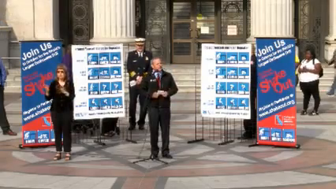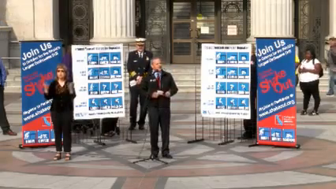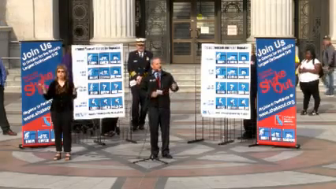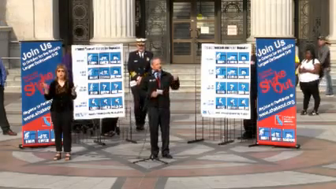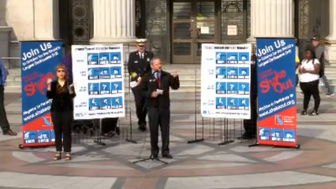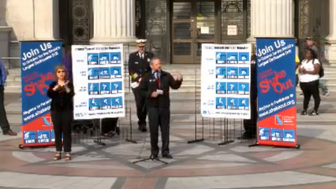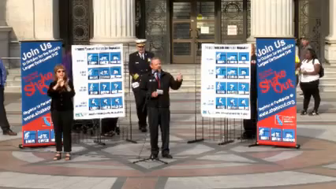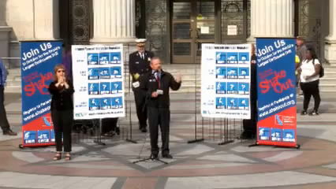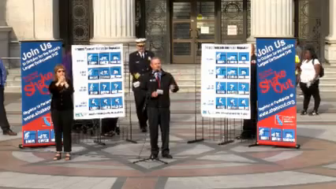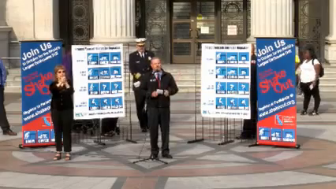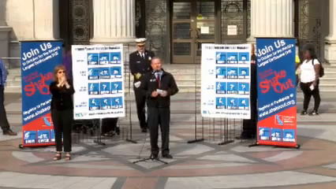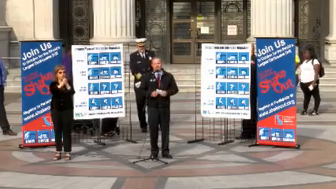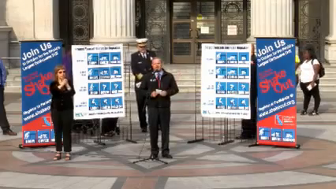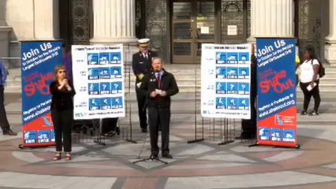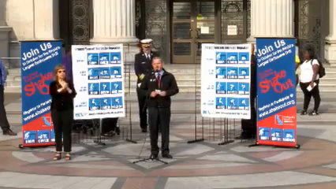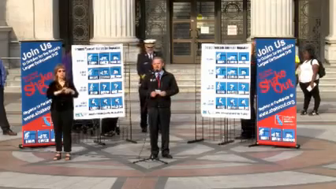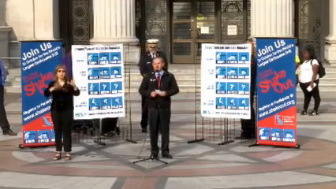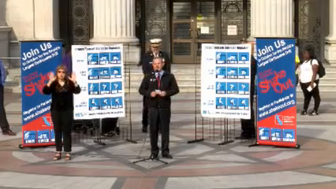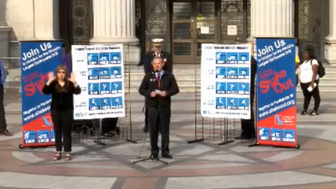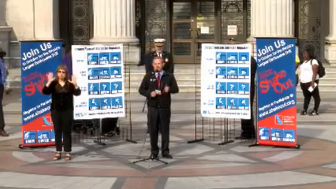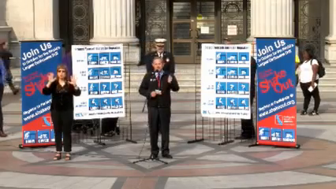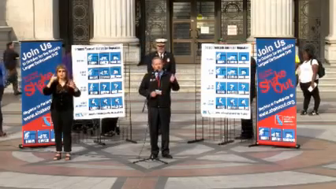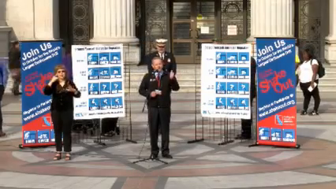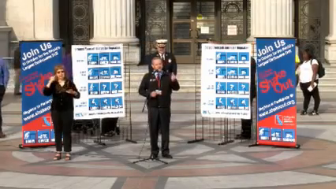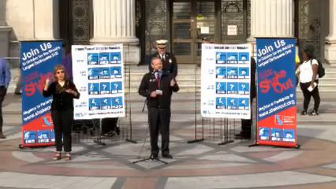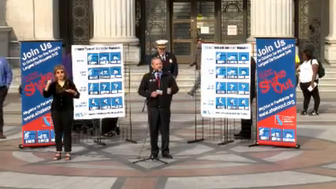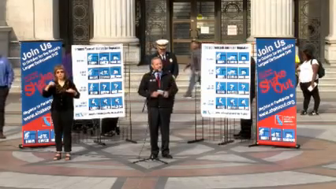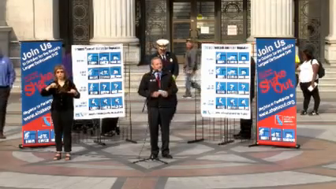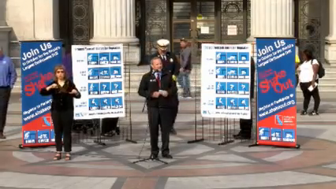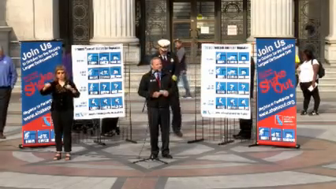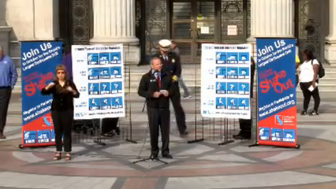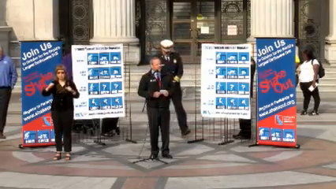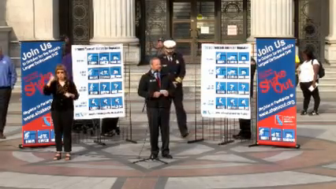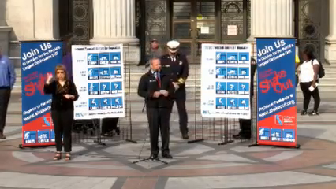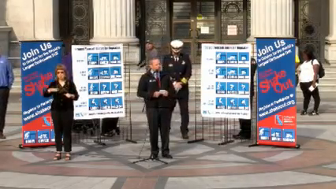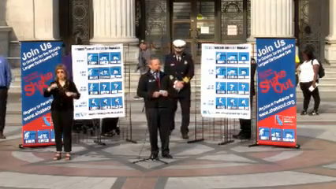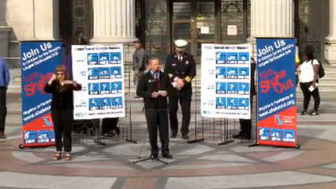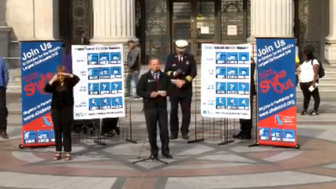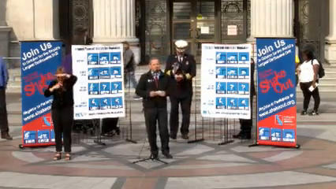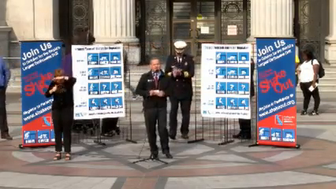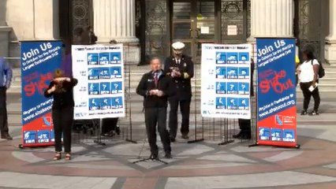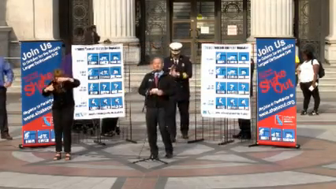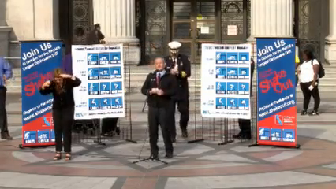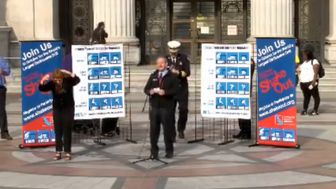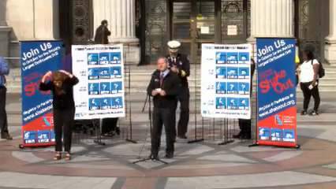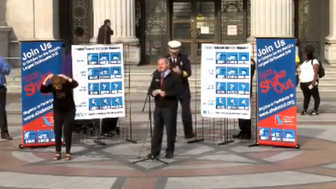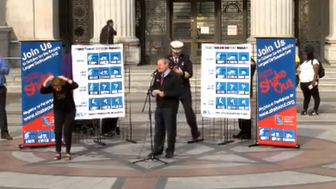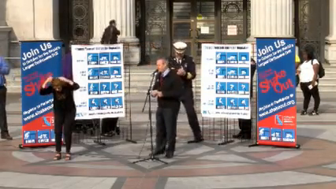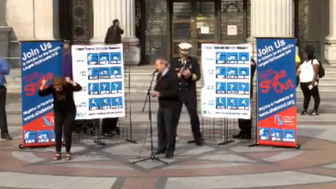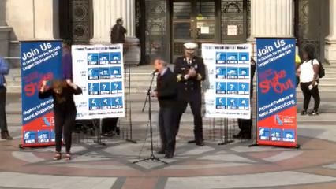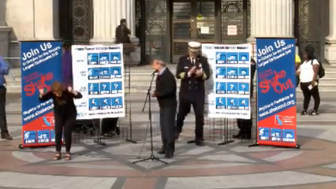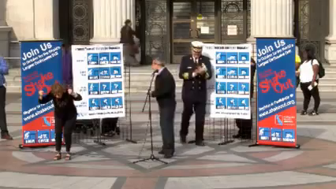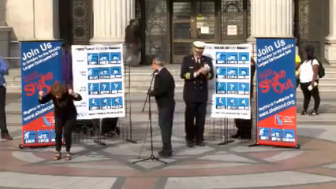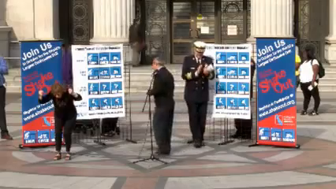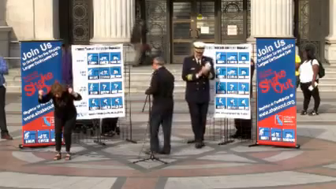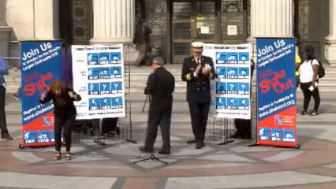you. Great California shakeout, and remember, duck, cover, and hold on. Thank you very much.